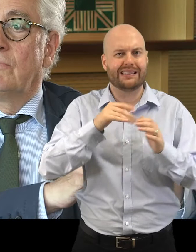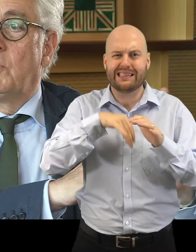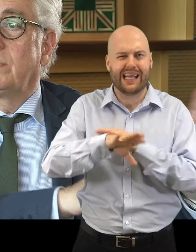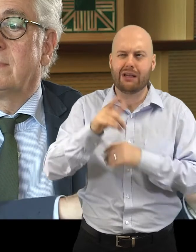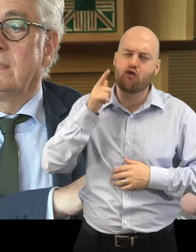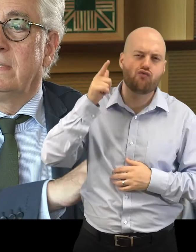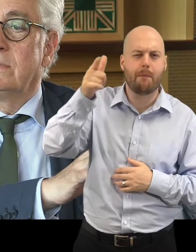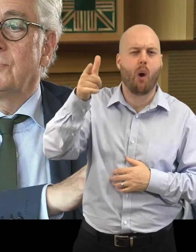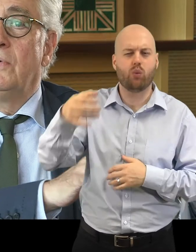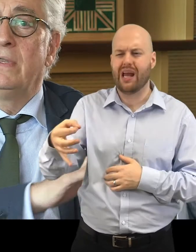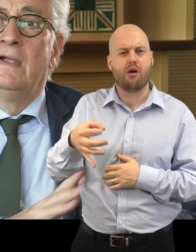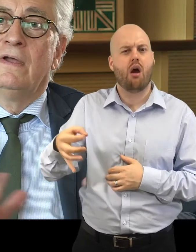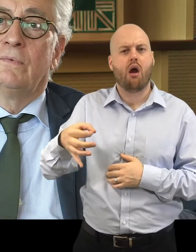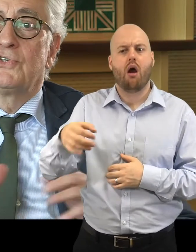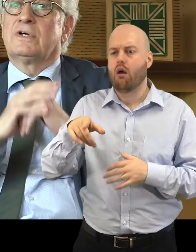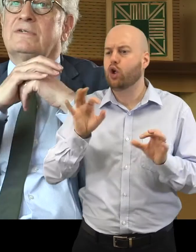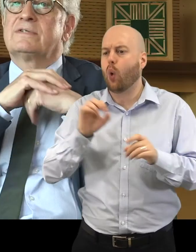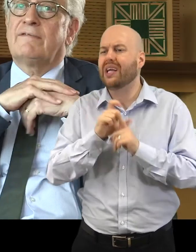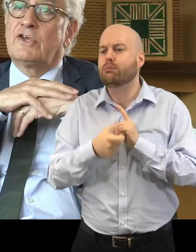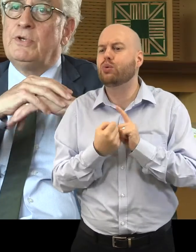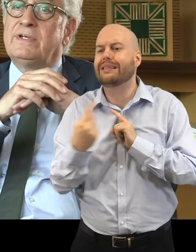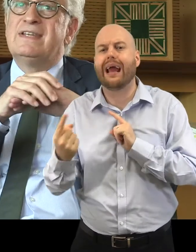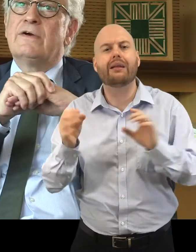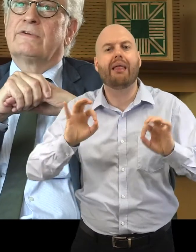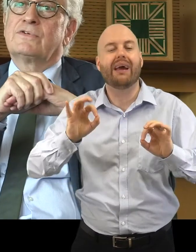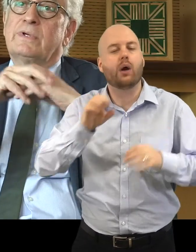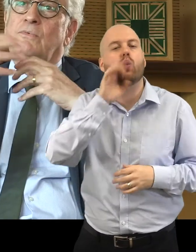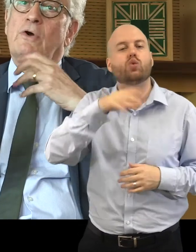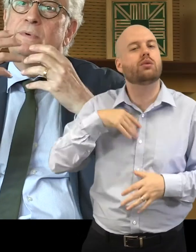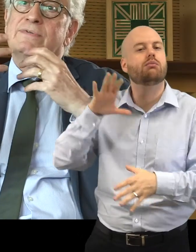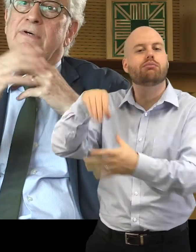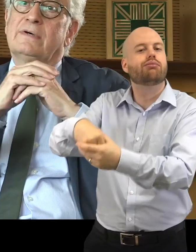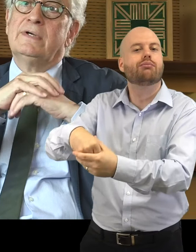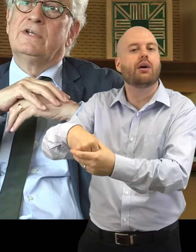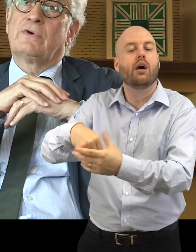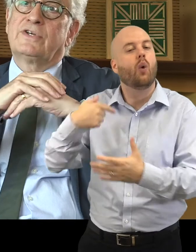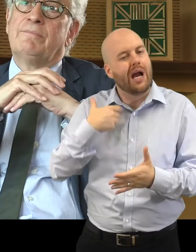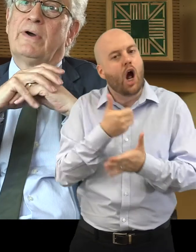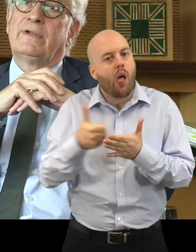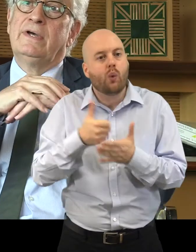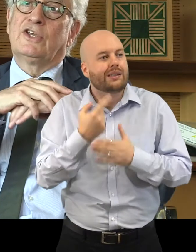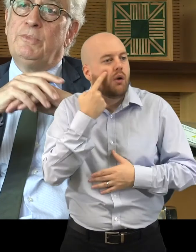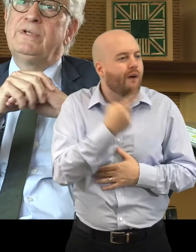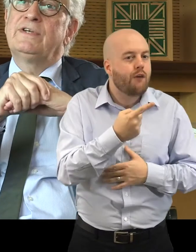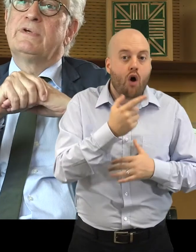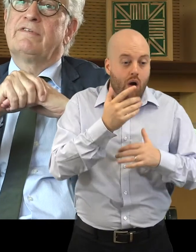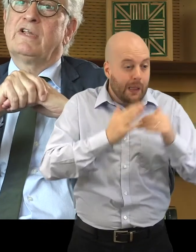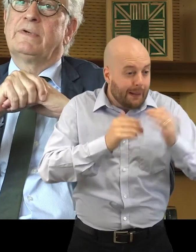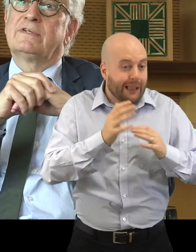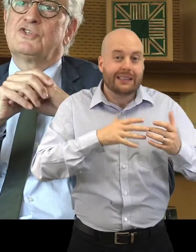remote isolated zone which doesn't have a community near it because we always try to combine community redevelopment and